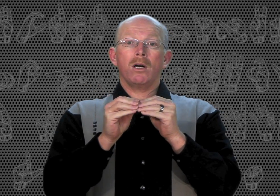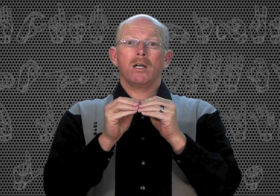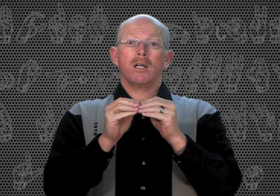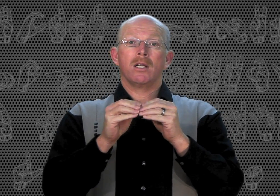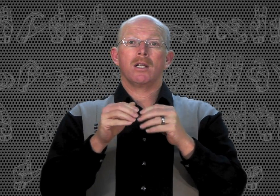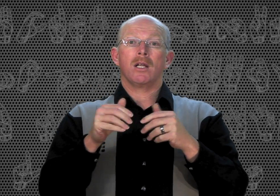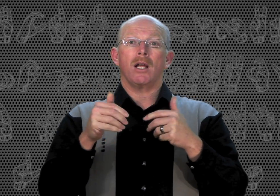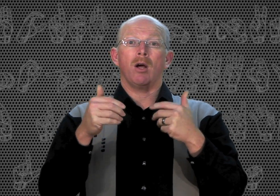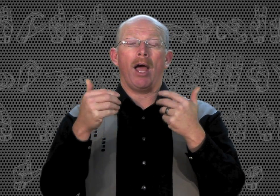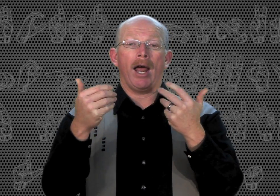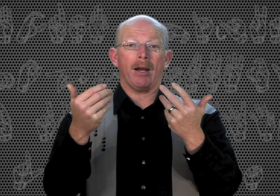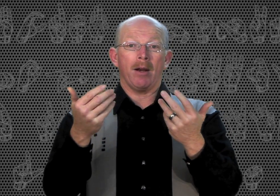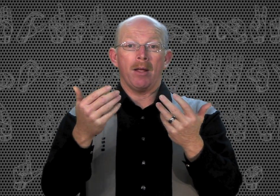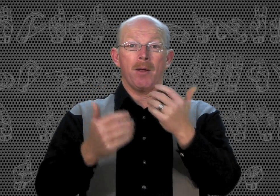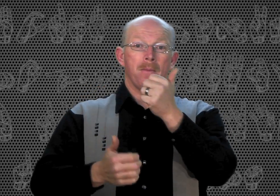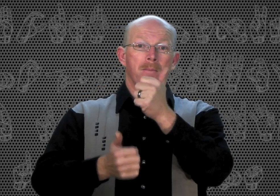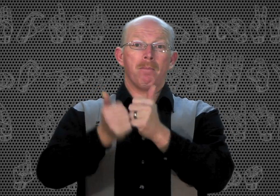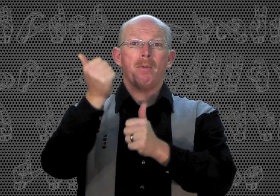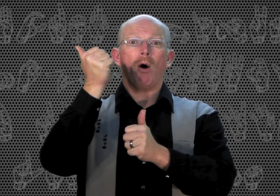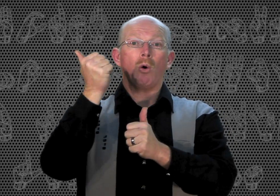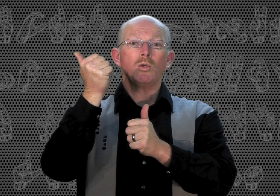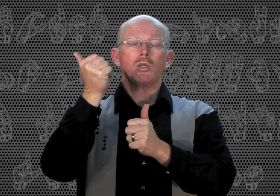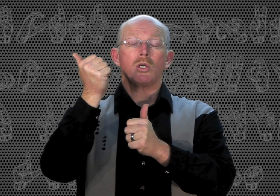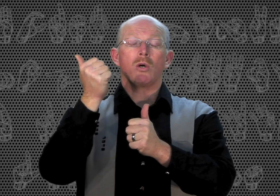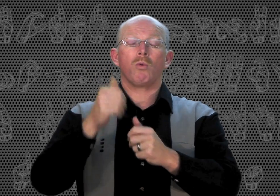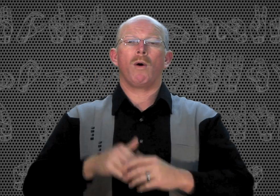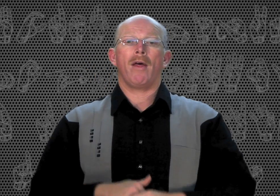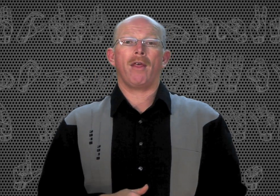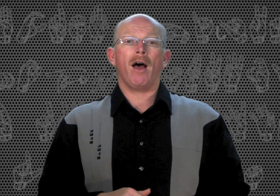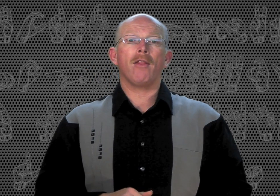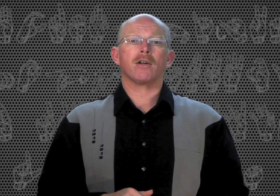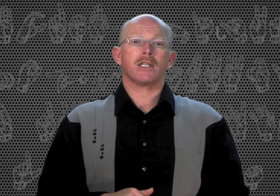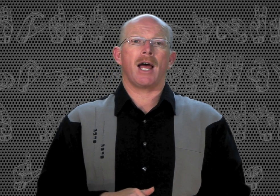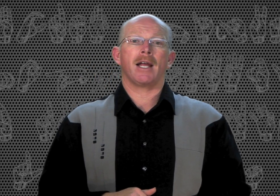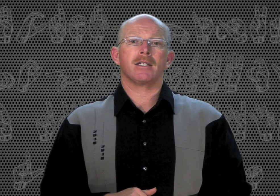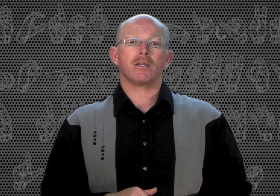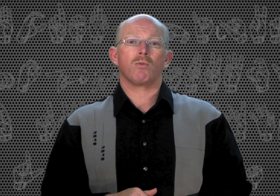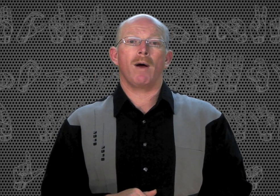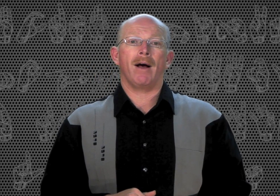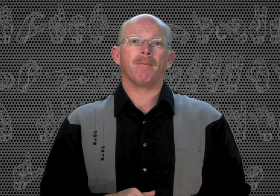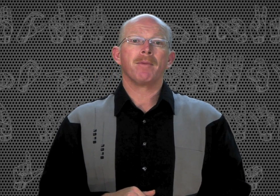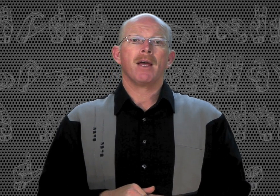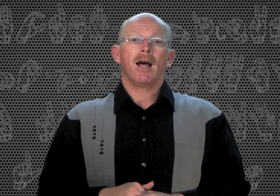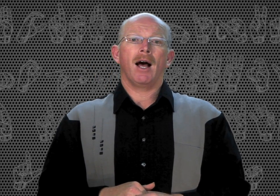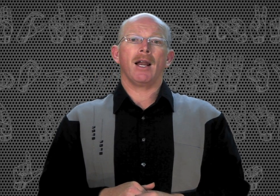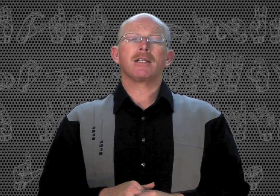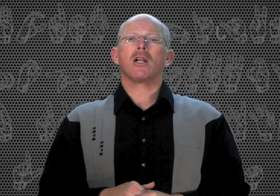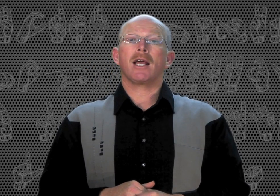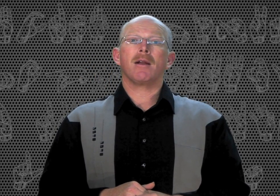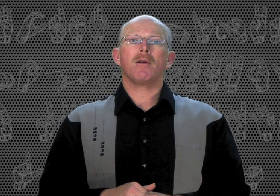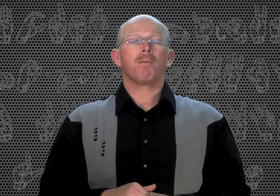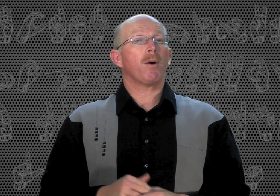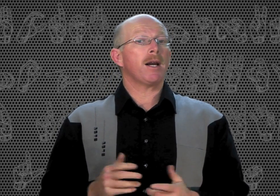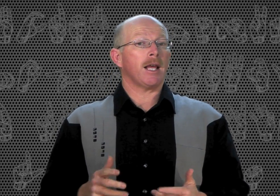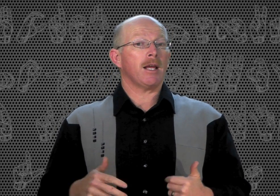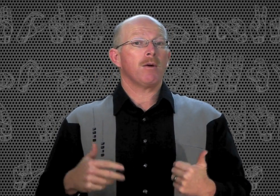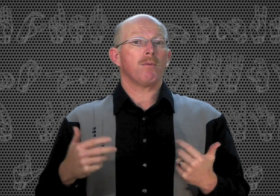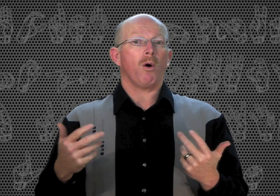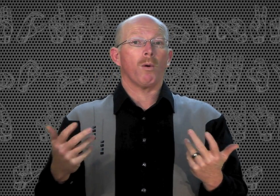and most with other signs as well. Let's look at pretty or